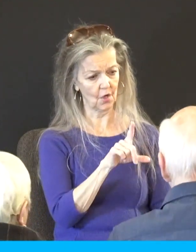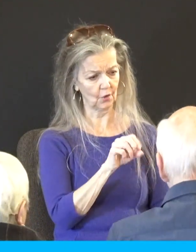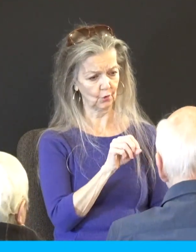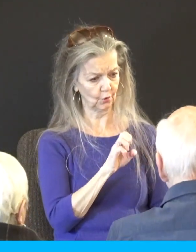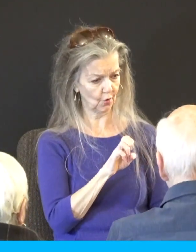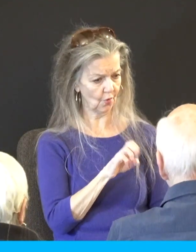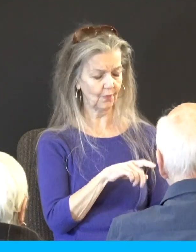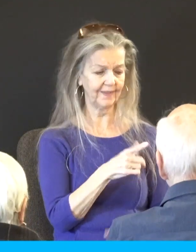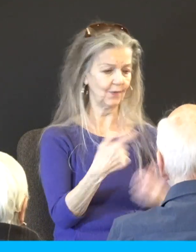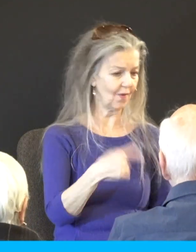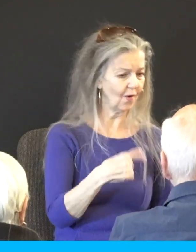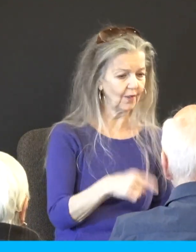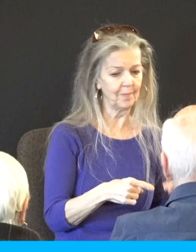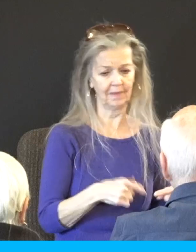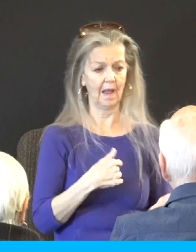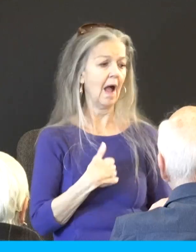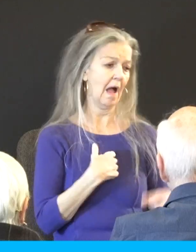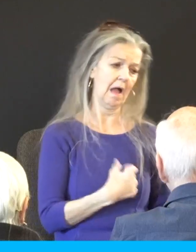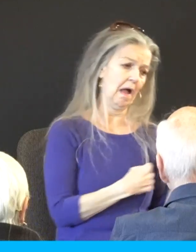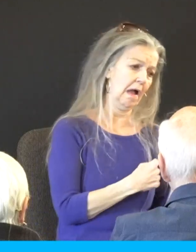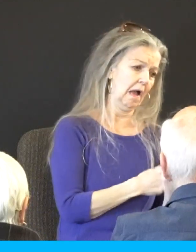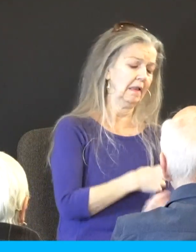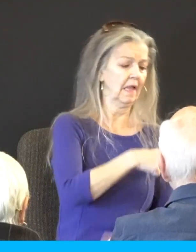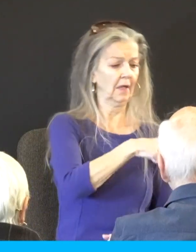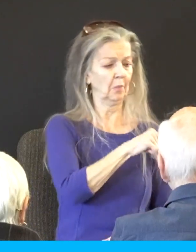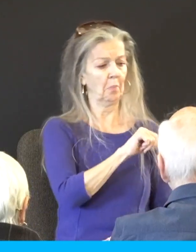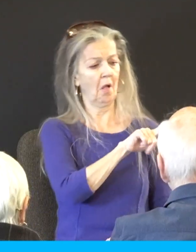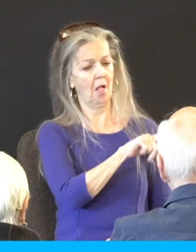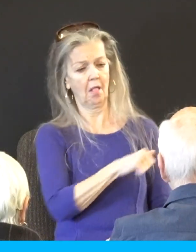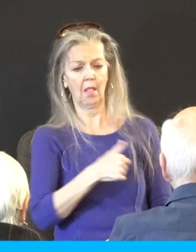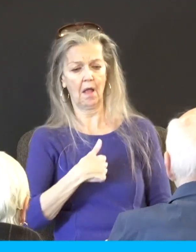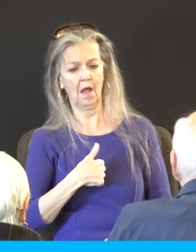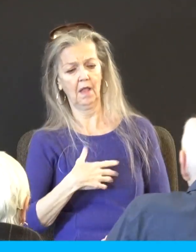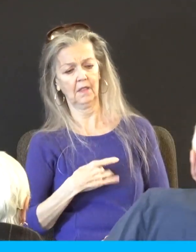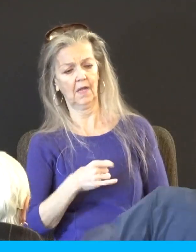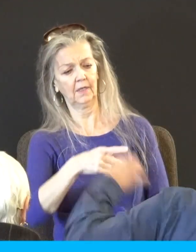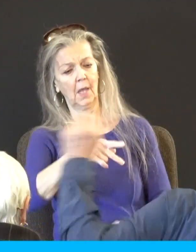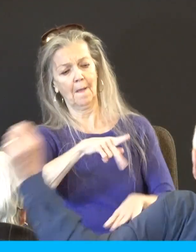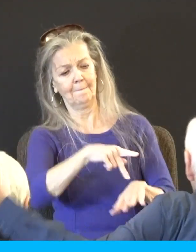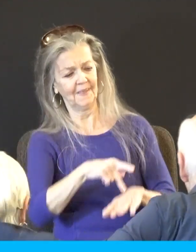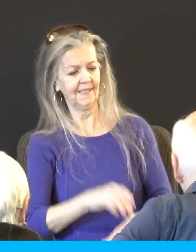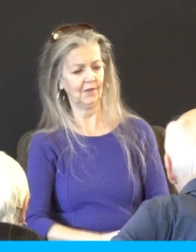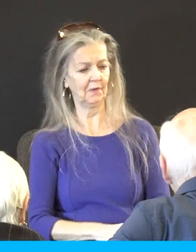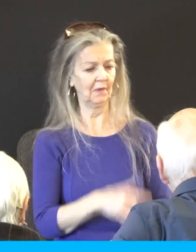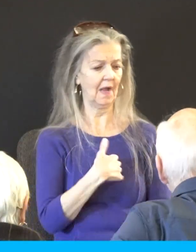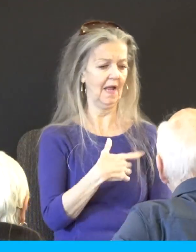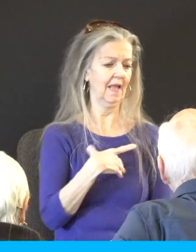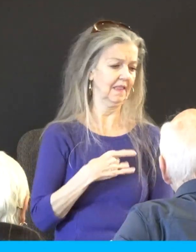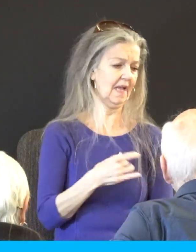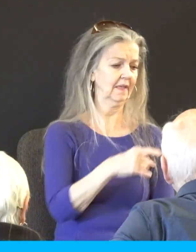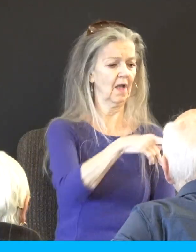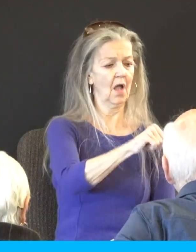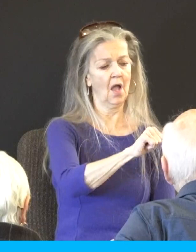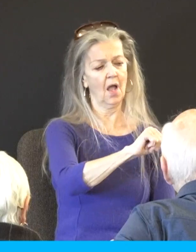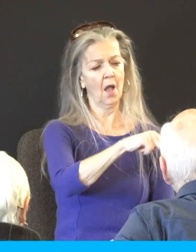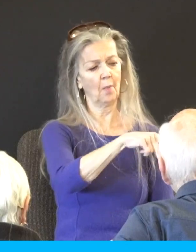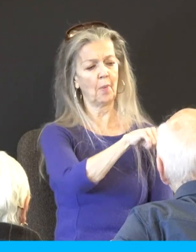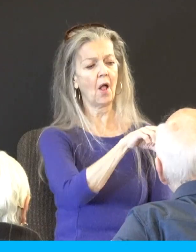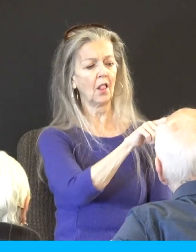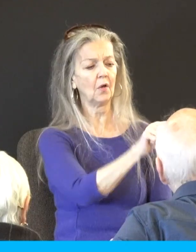teacher. I like Paul. I like Peter. They're all divided. They're backbiting about it. He's having to deal with that. We get to chapter 5. Go ahead and turn in there